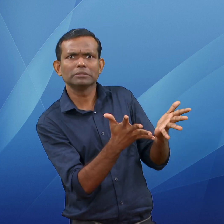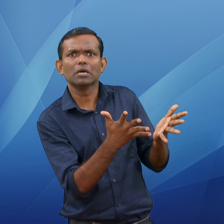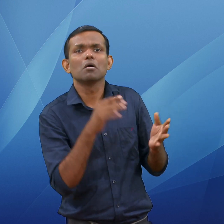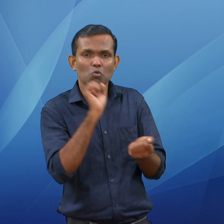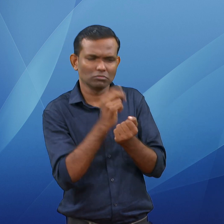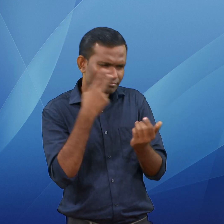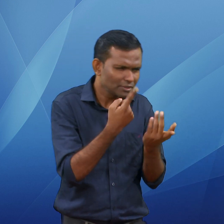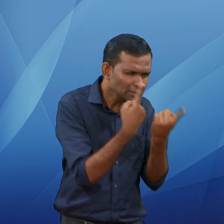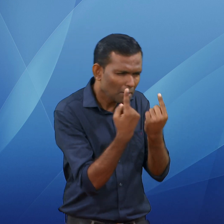tragedy.